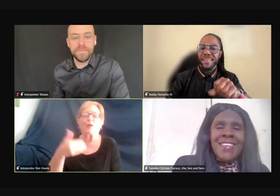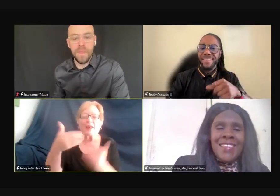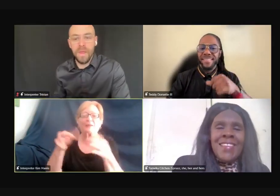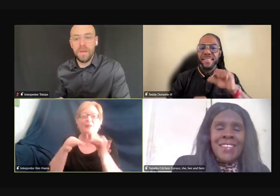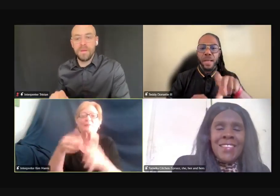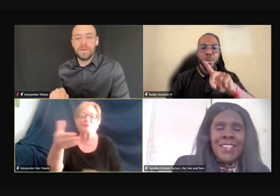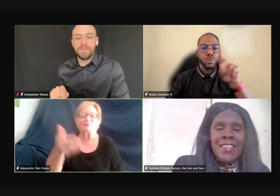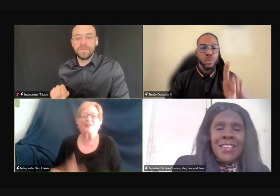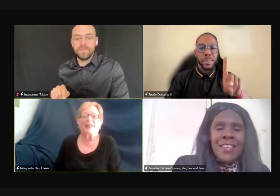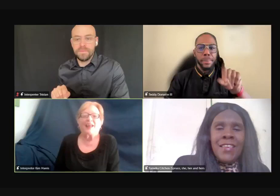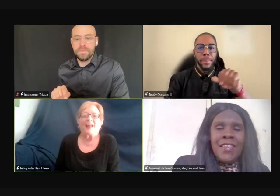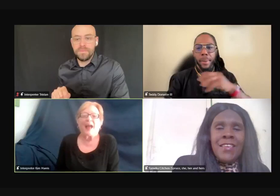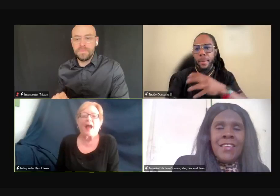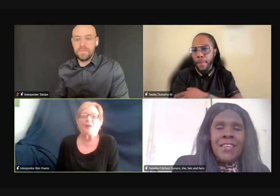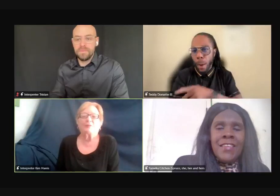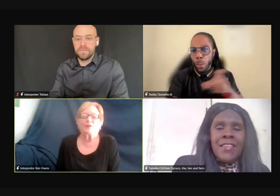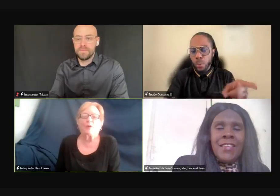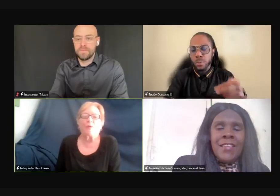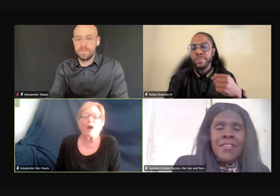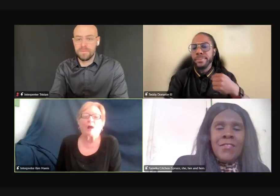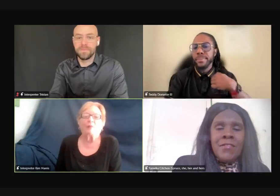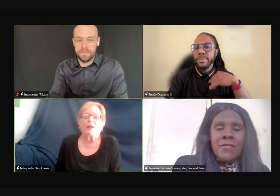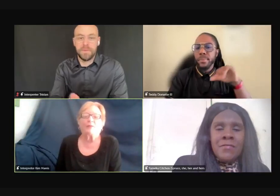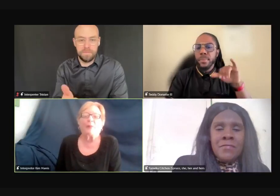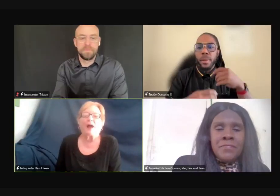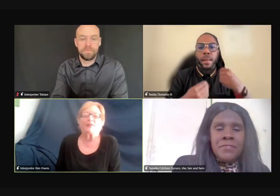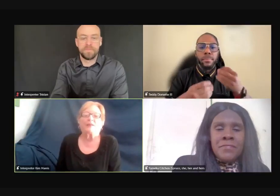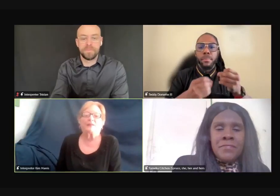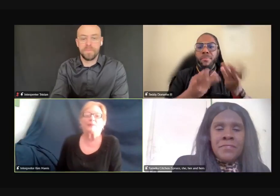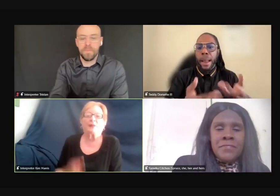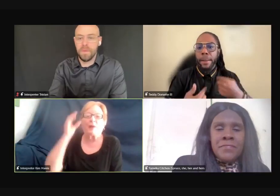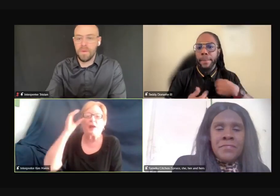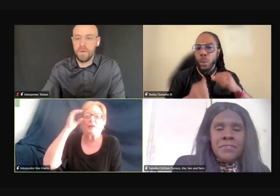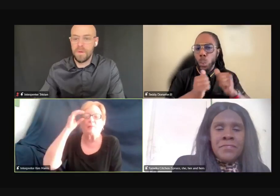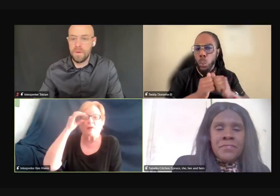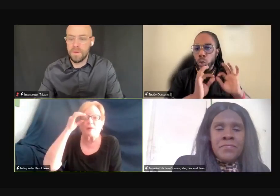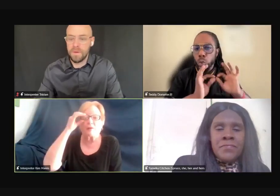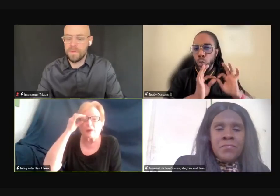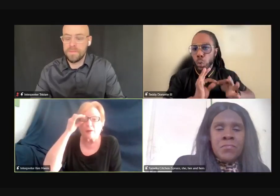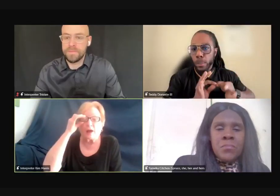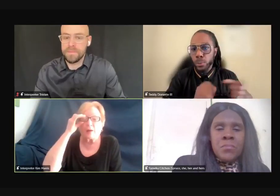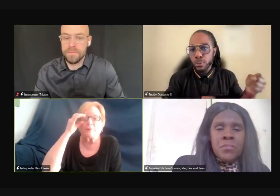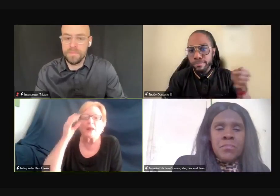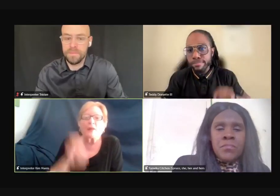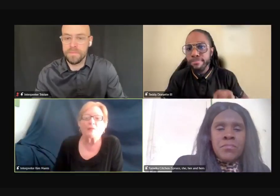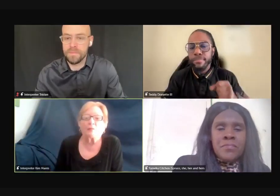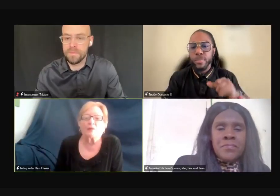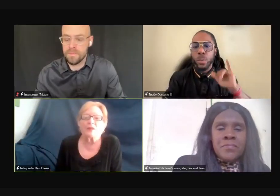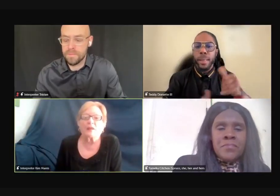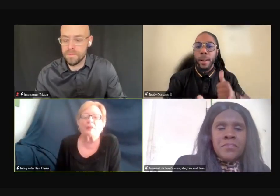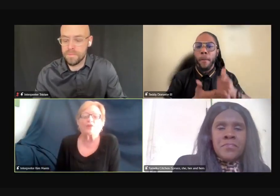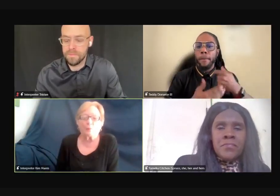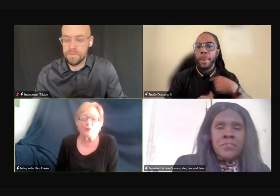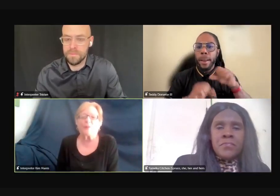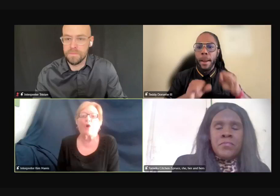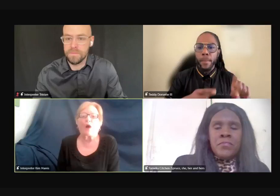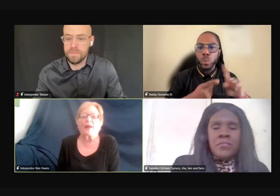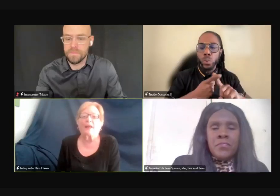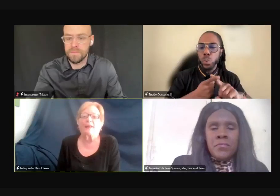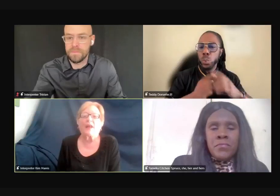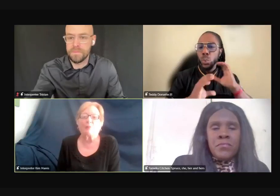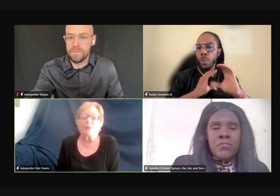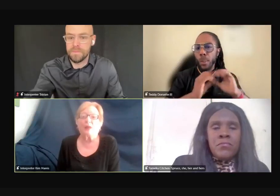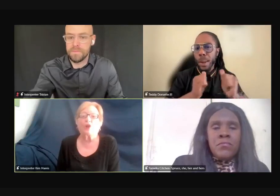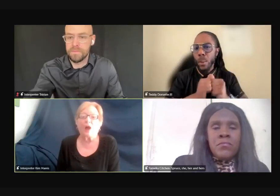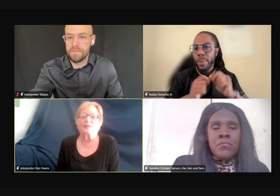the Disability Power there, it was an interpreter they